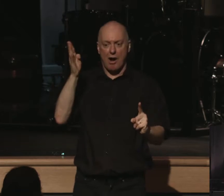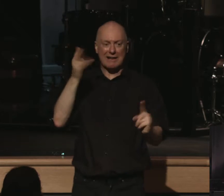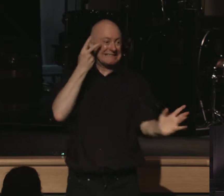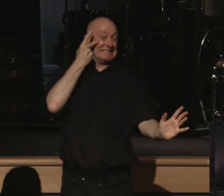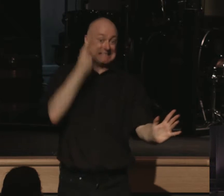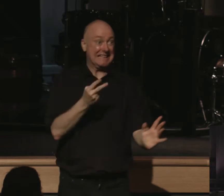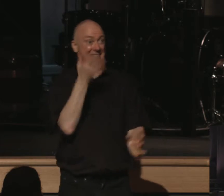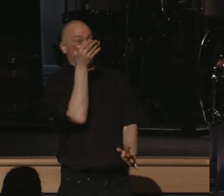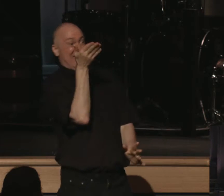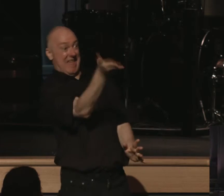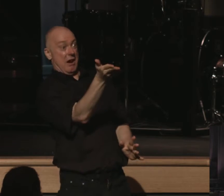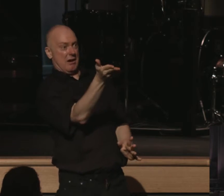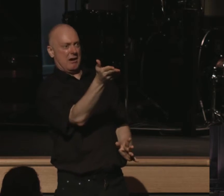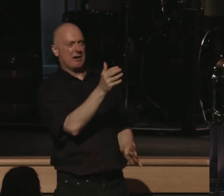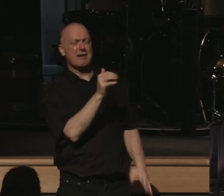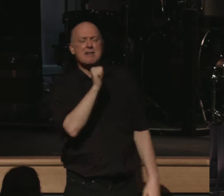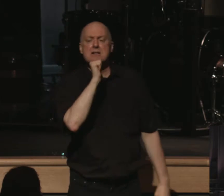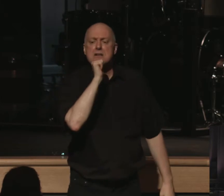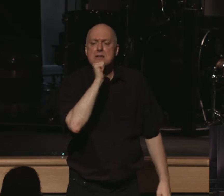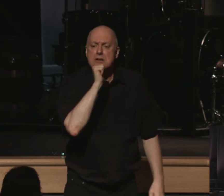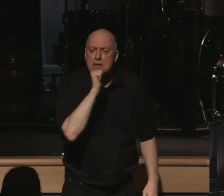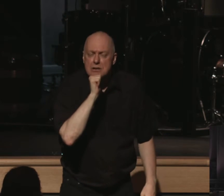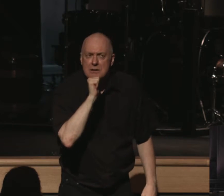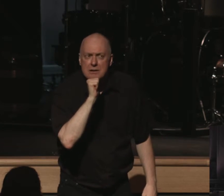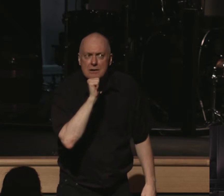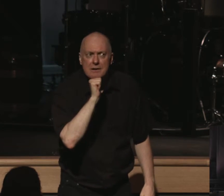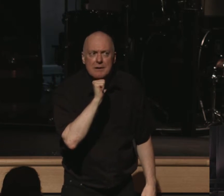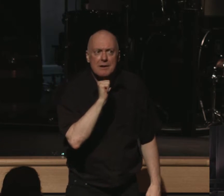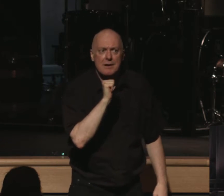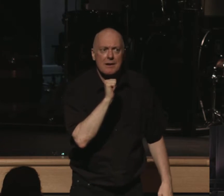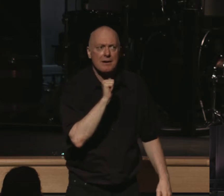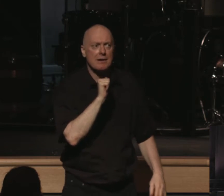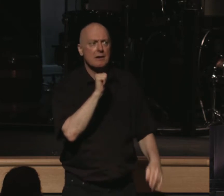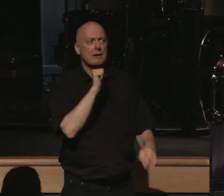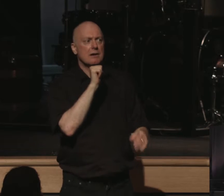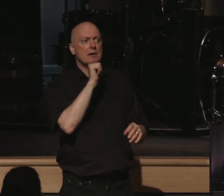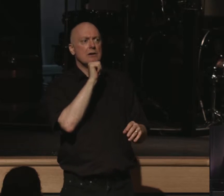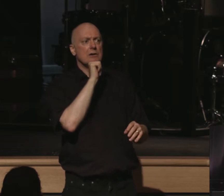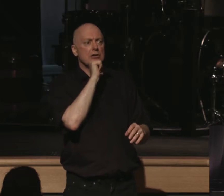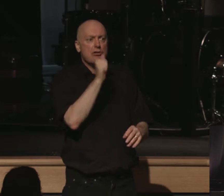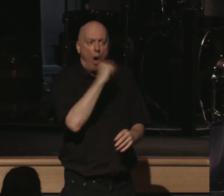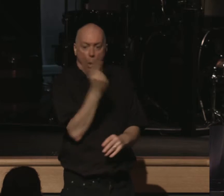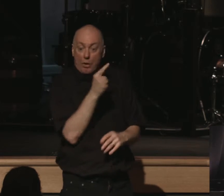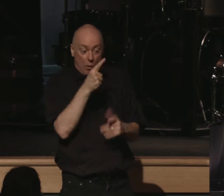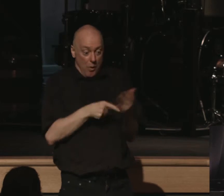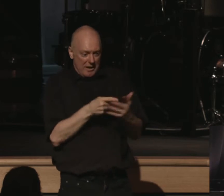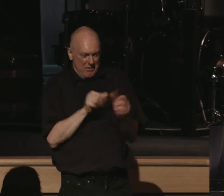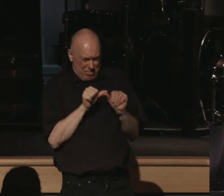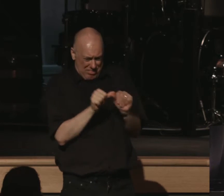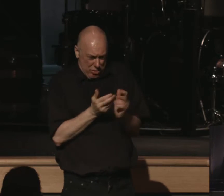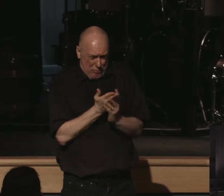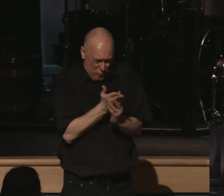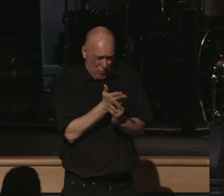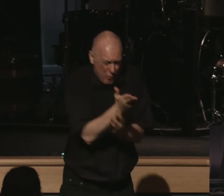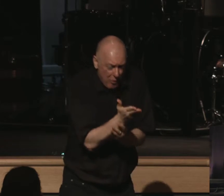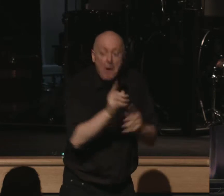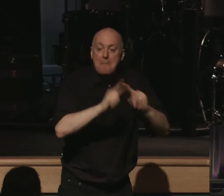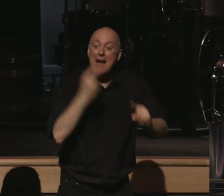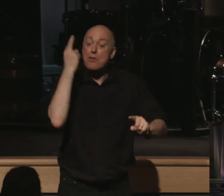display. Not, not, listen, not in that he has endured all that he's endured. But, but listen, the reason